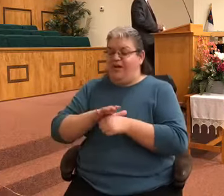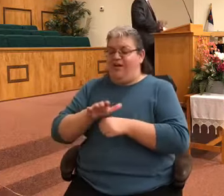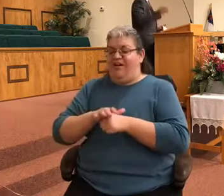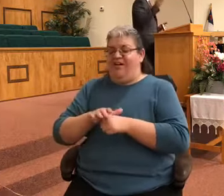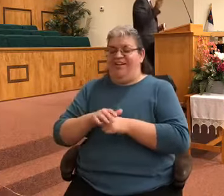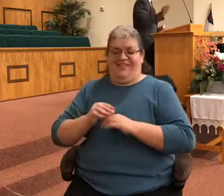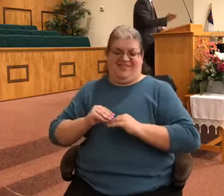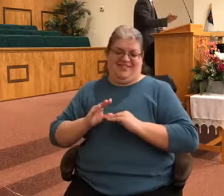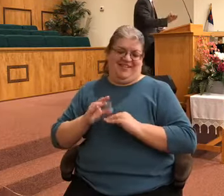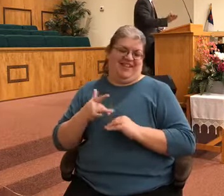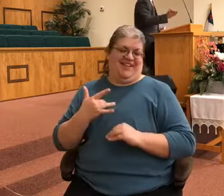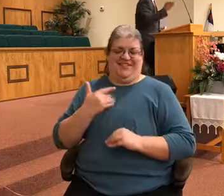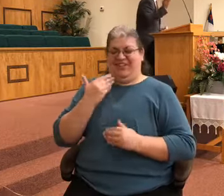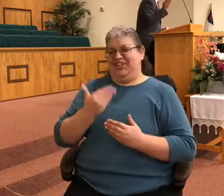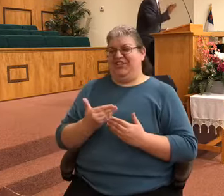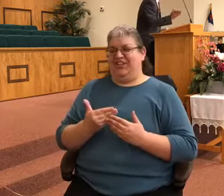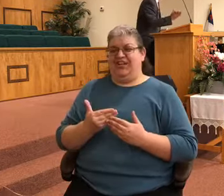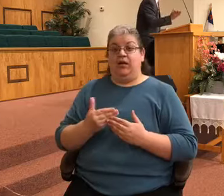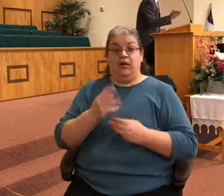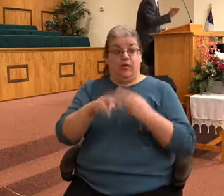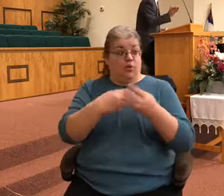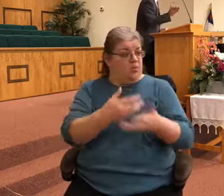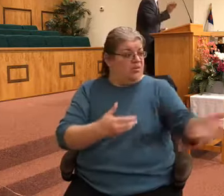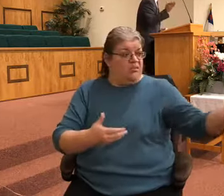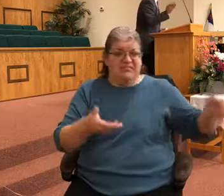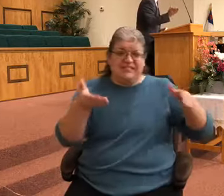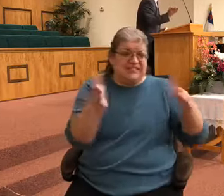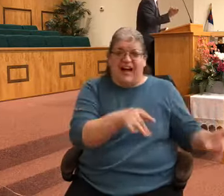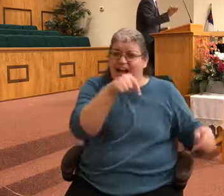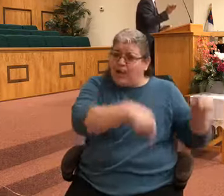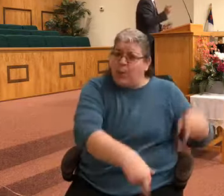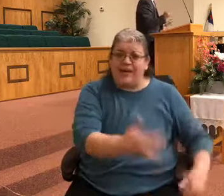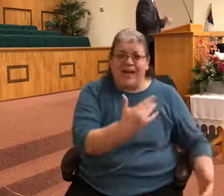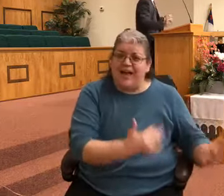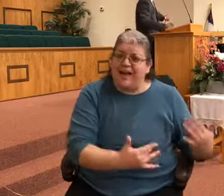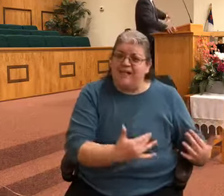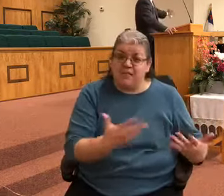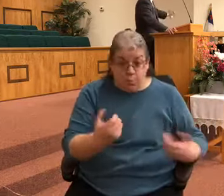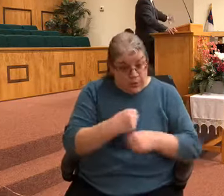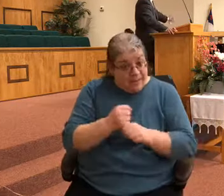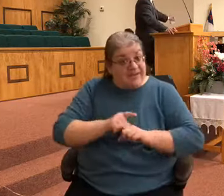You want to make an impact, you want to make a difference, friend, you've got to keep the passion burning